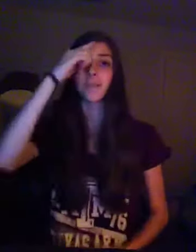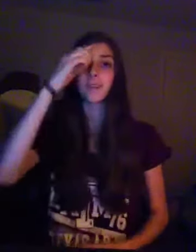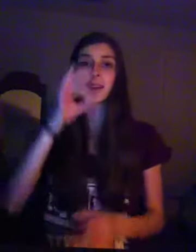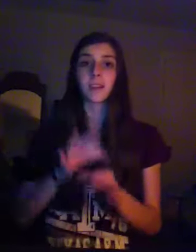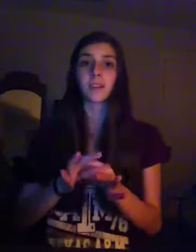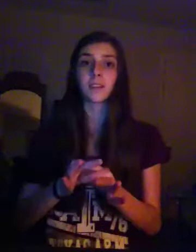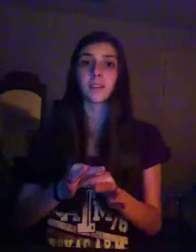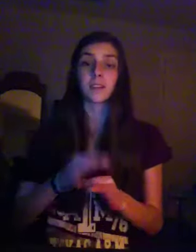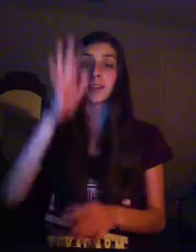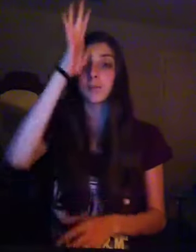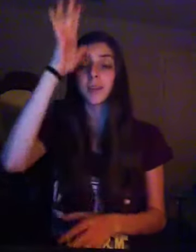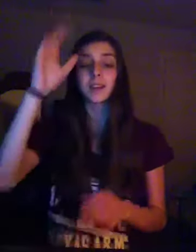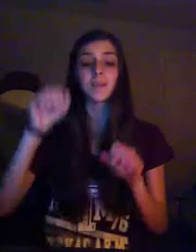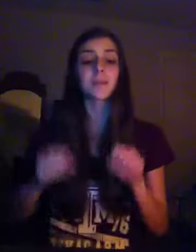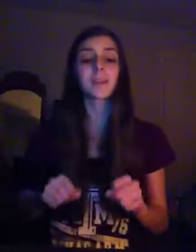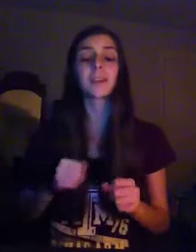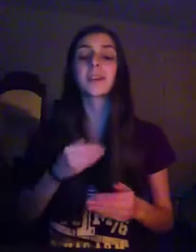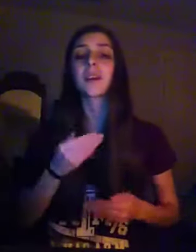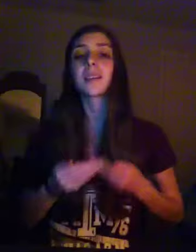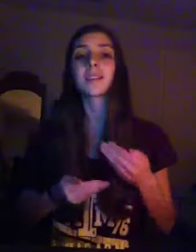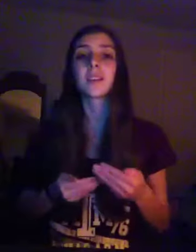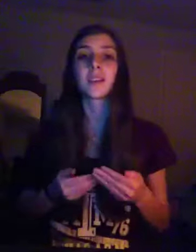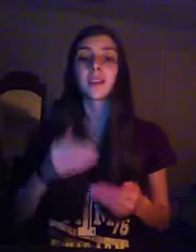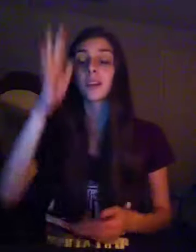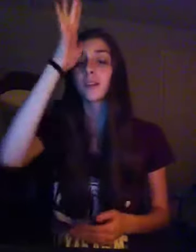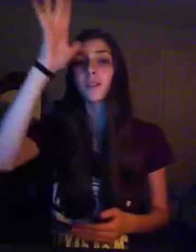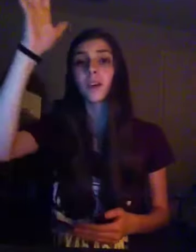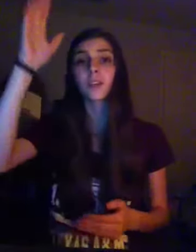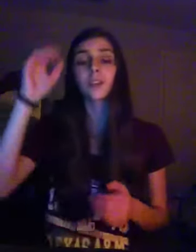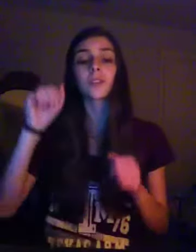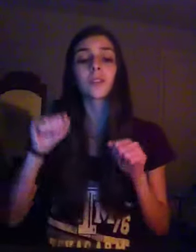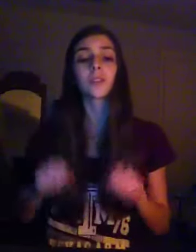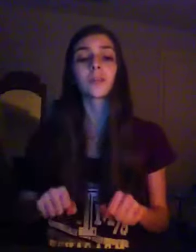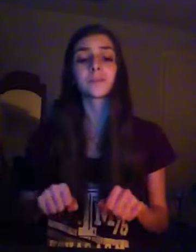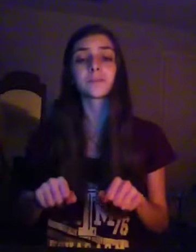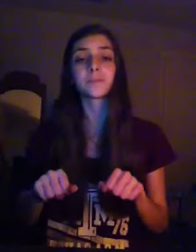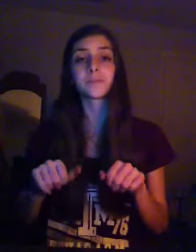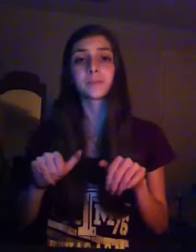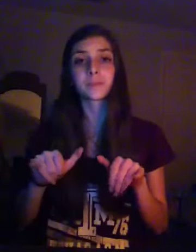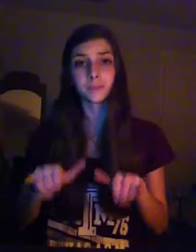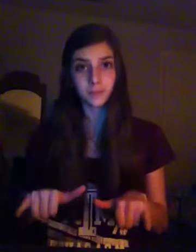faith That a man can be kind And a father could stay